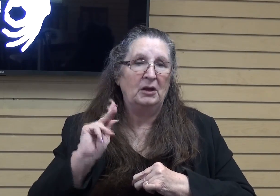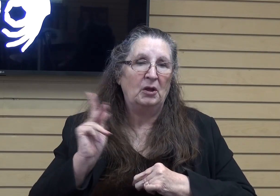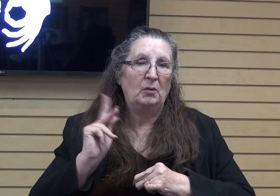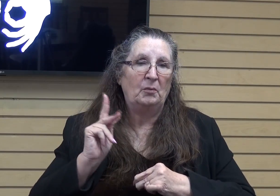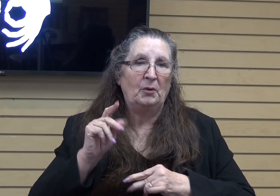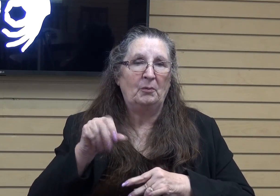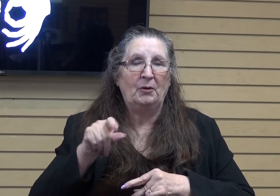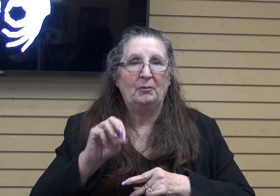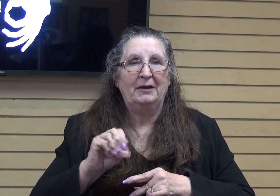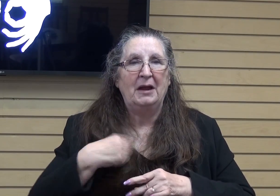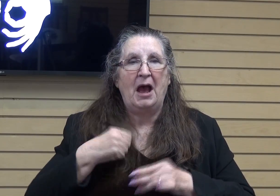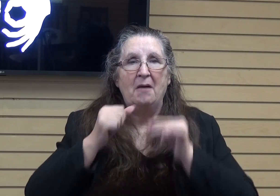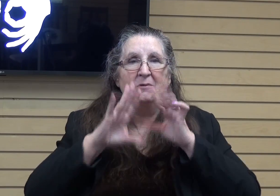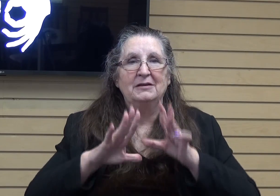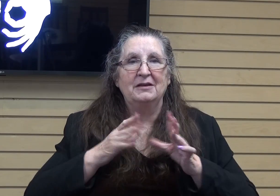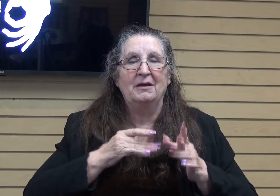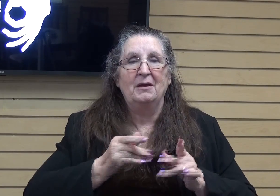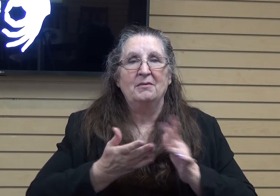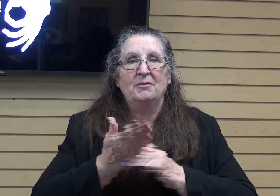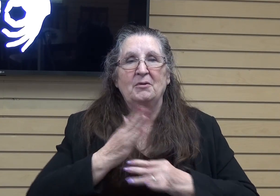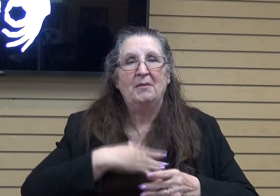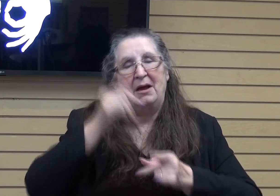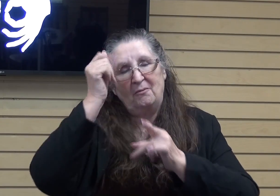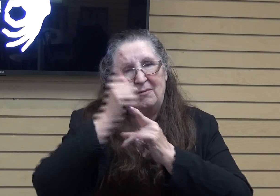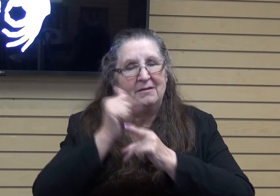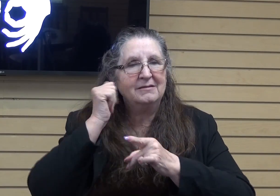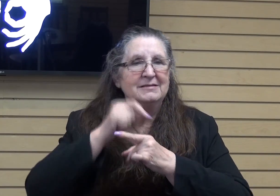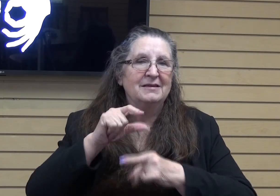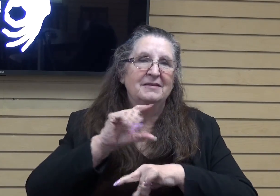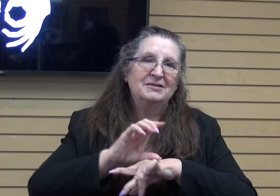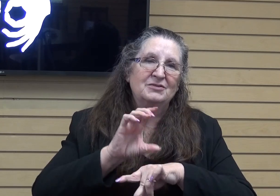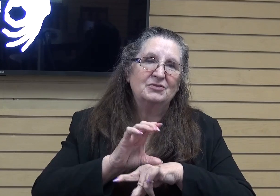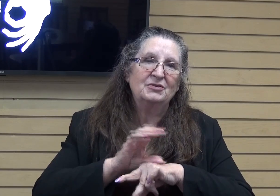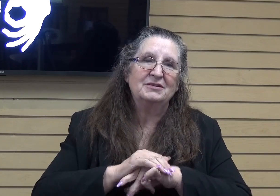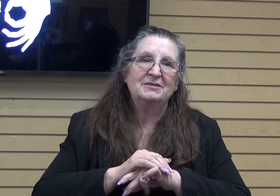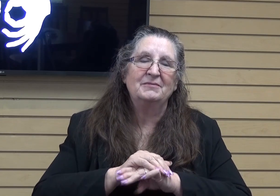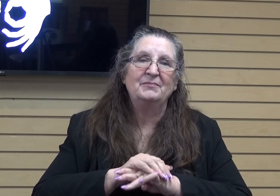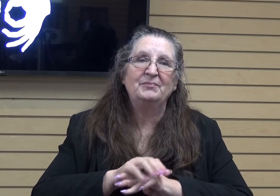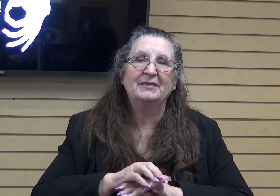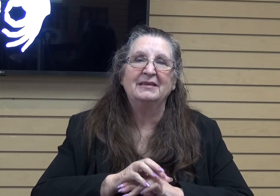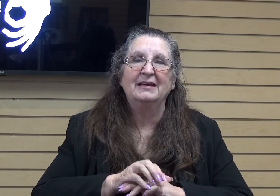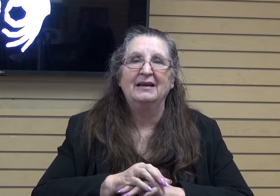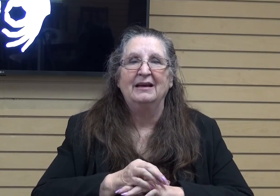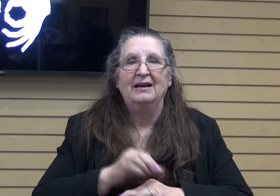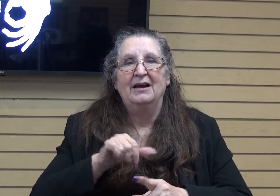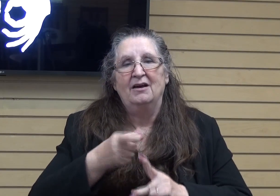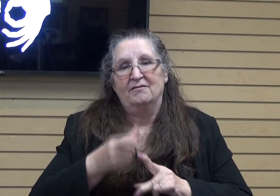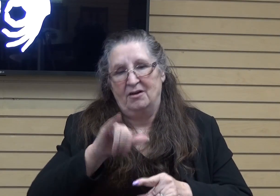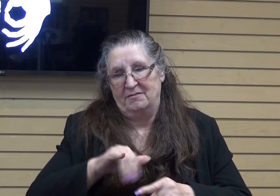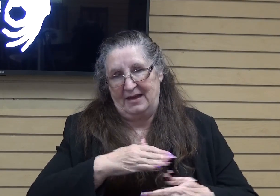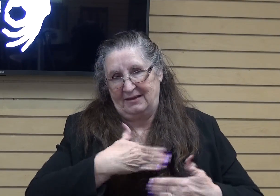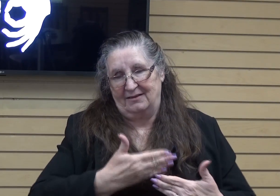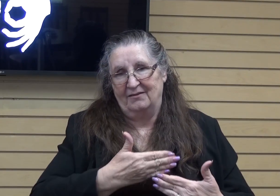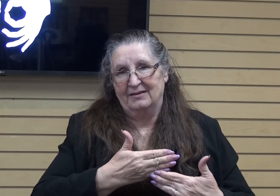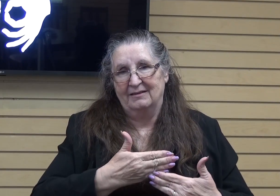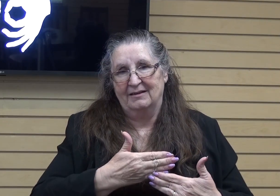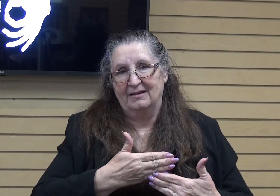by my brothers and sisters at this church from that confession that have bought me